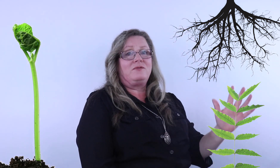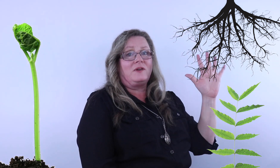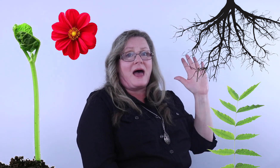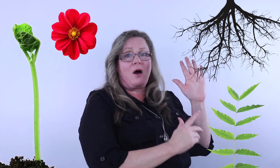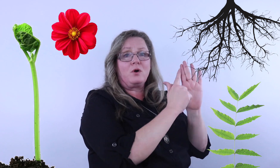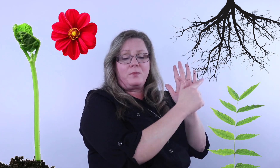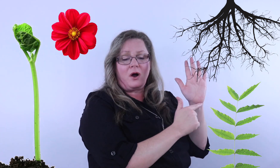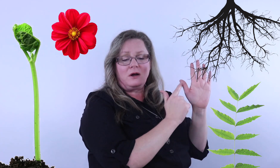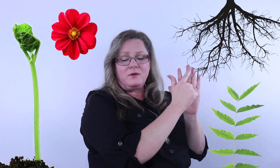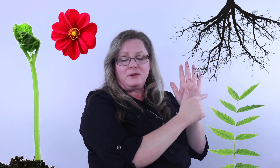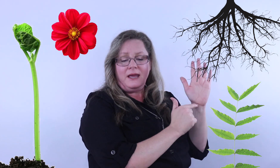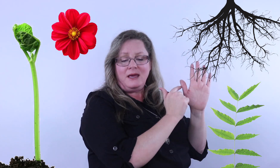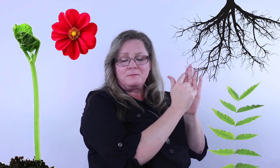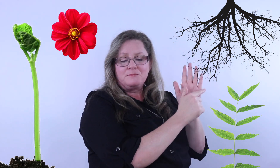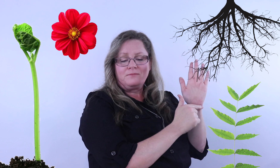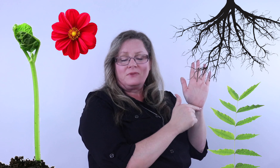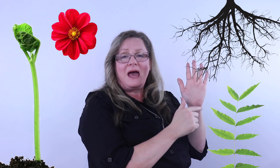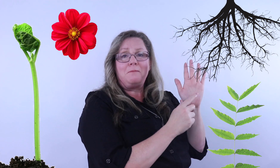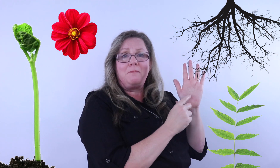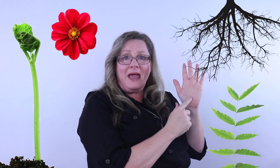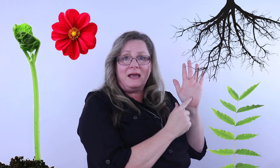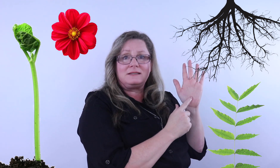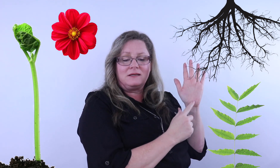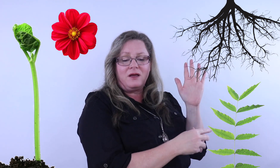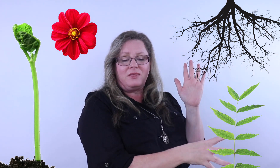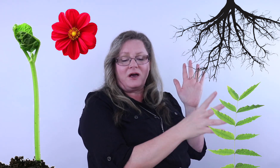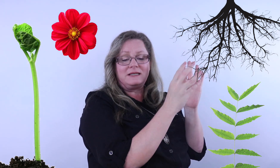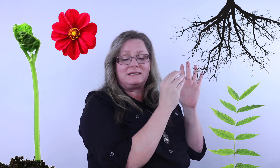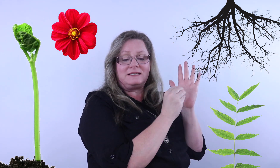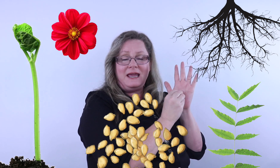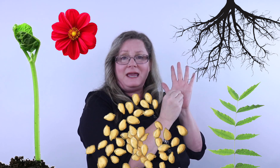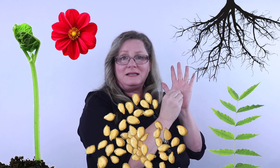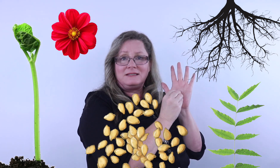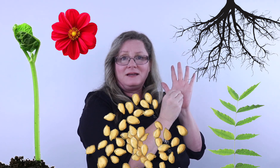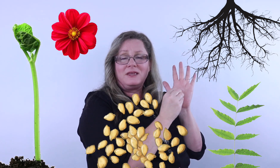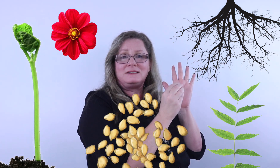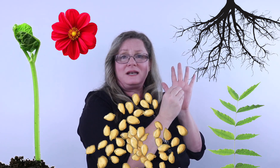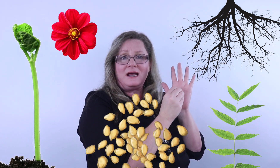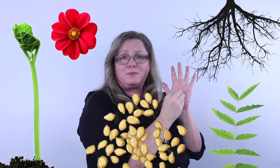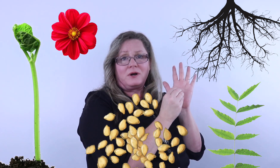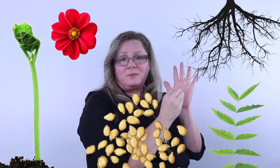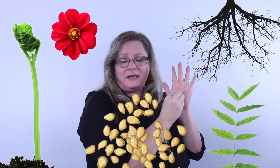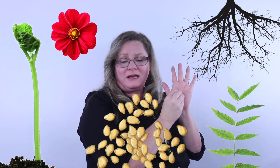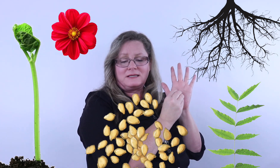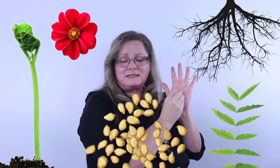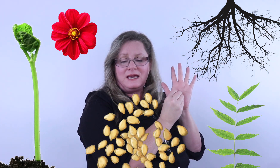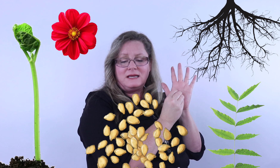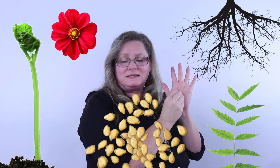flower part of the plant that makes the seeds, that's the next part of the plant, the seeds